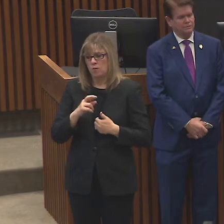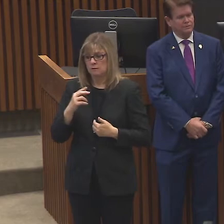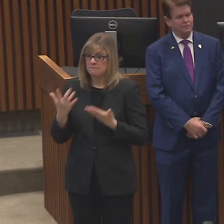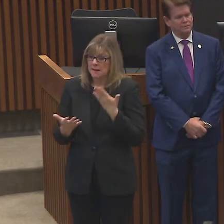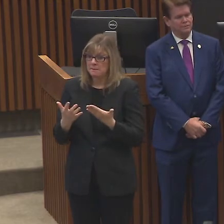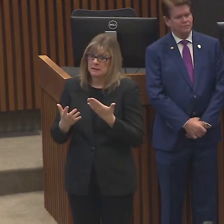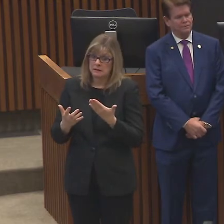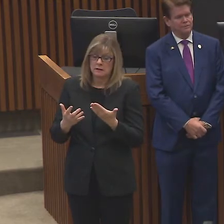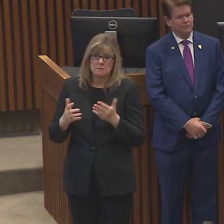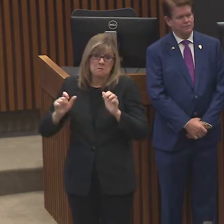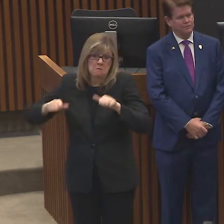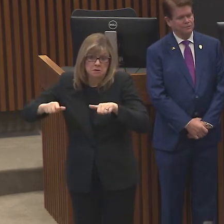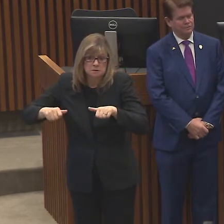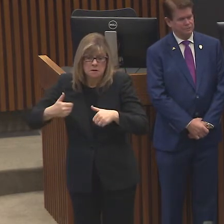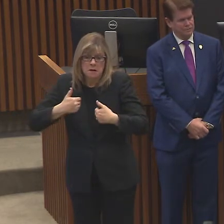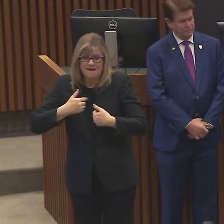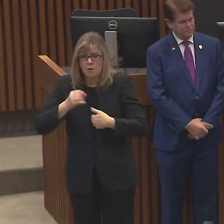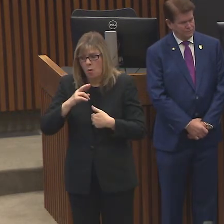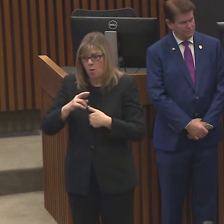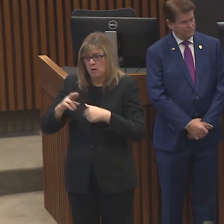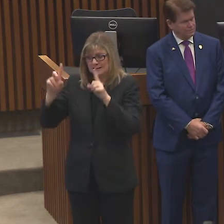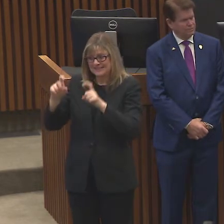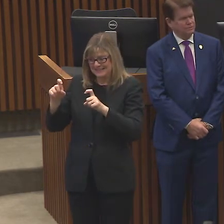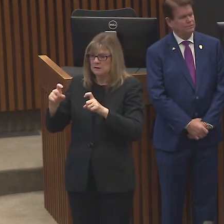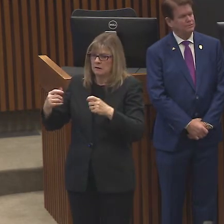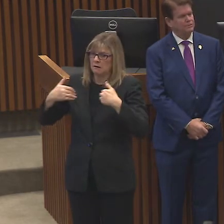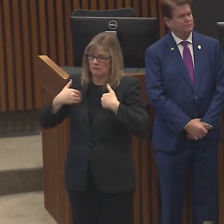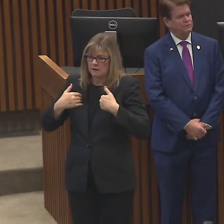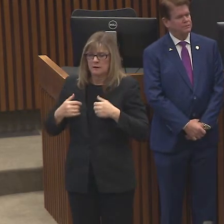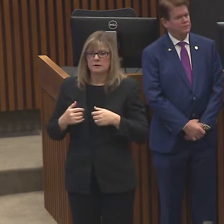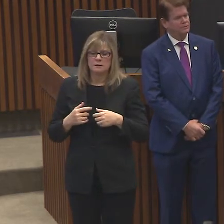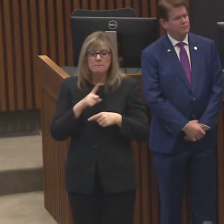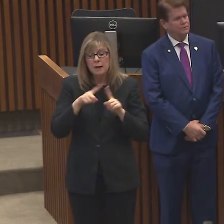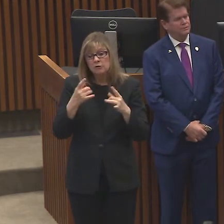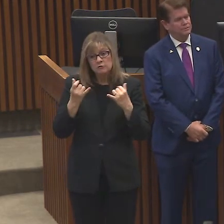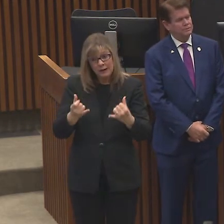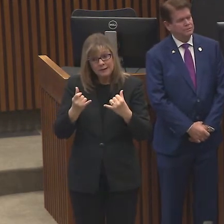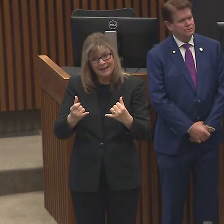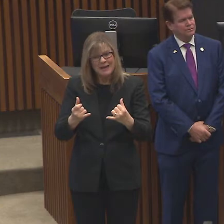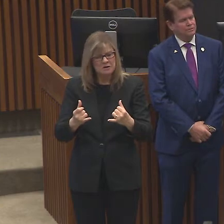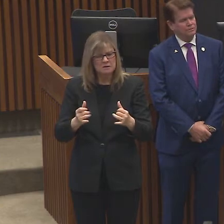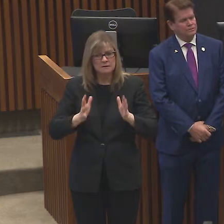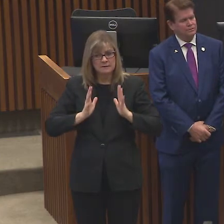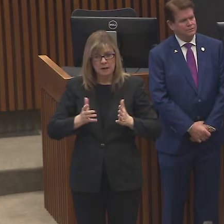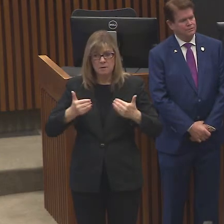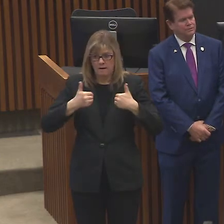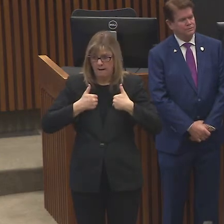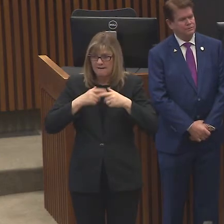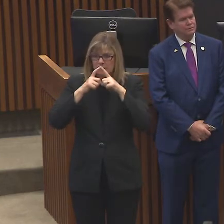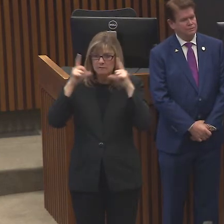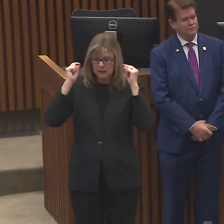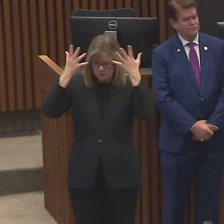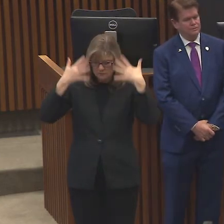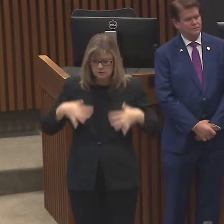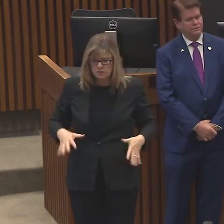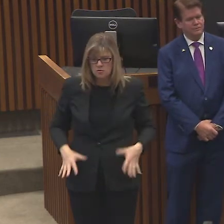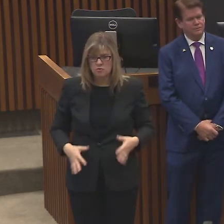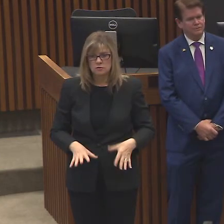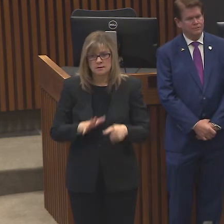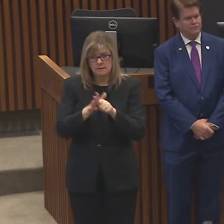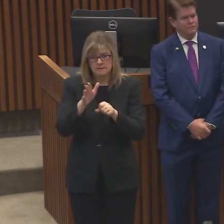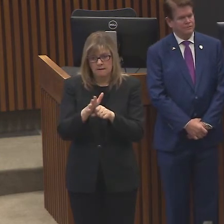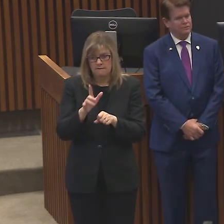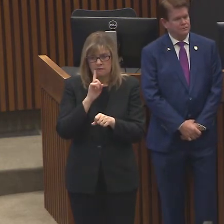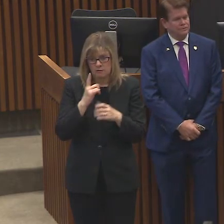haven't yet tested positive. And so, um, currently we're in good shape. I think the, what, what I'm optimistic about